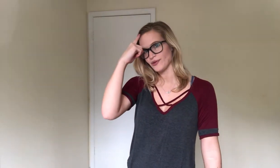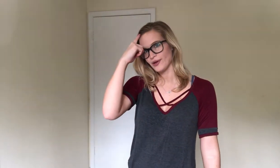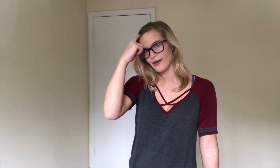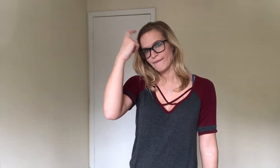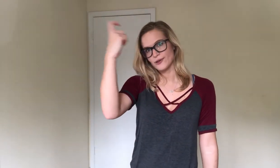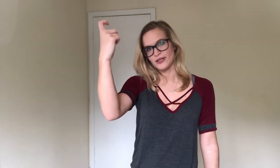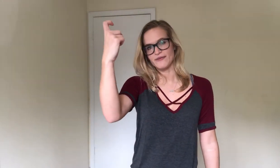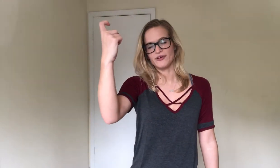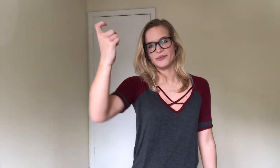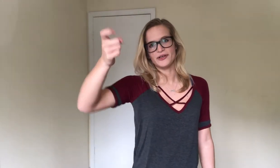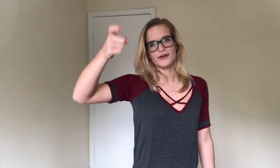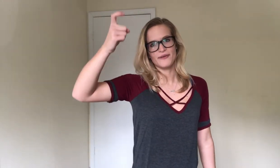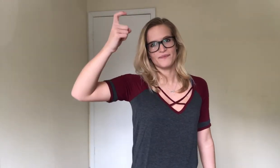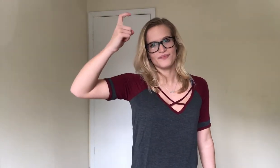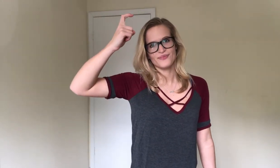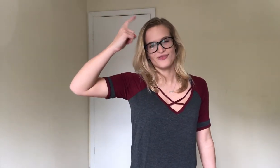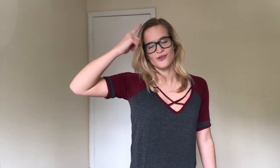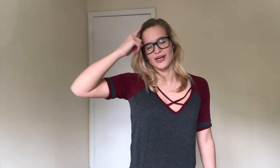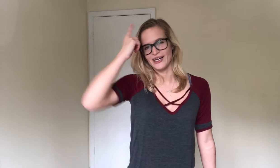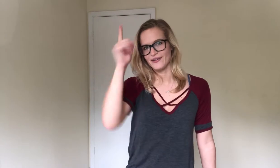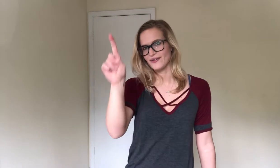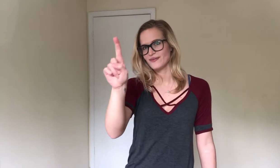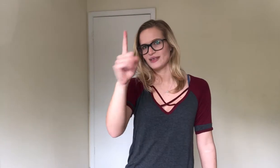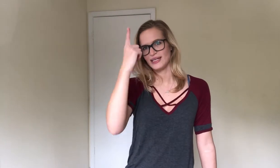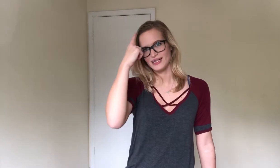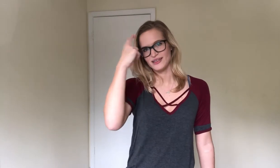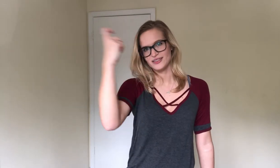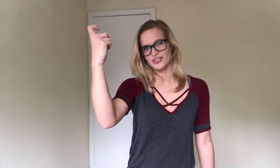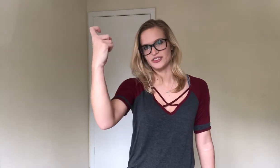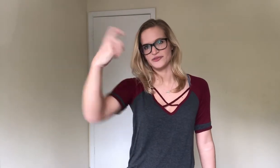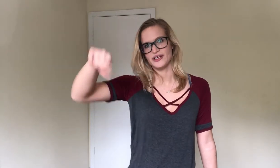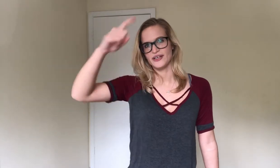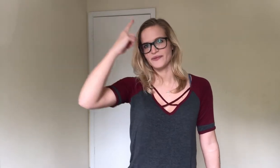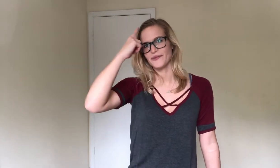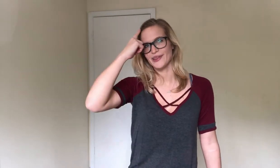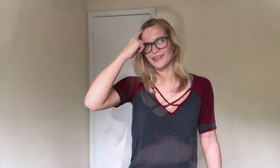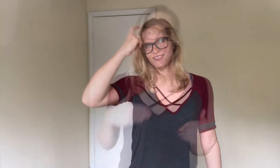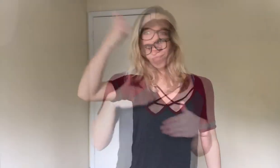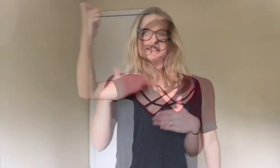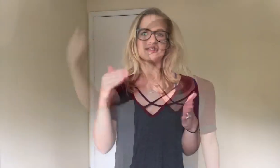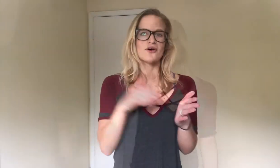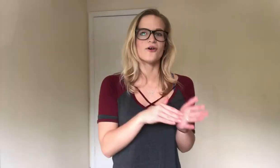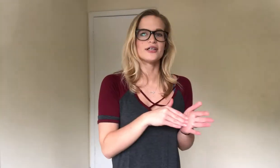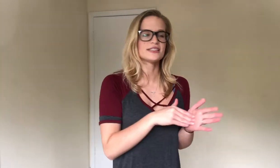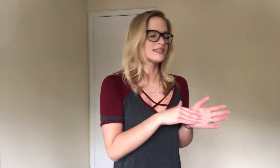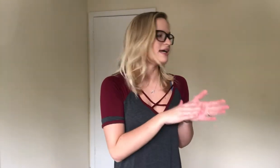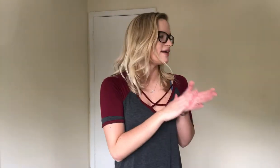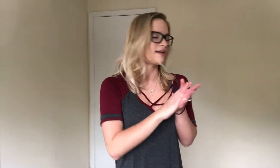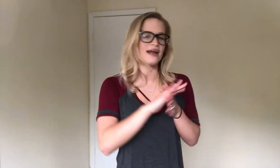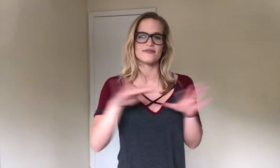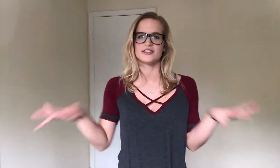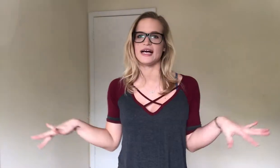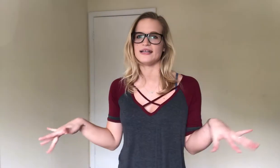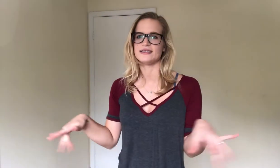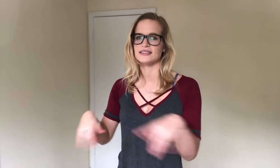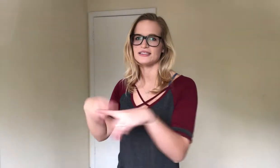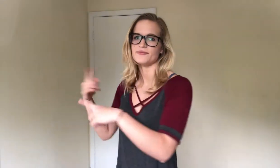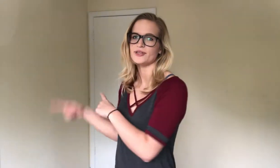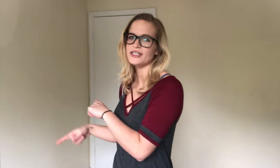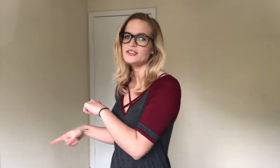pull up from your forehead. And scrunch your finger with it. it does the chorus again. And after that it's the bridge.